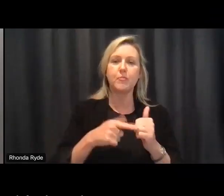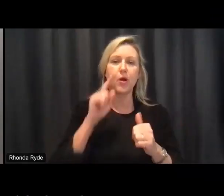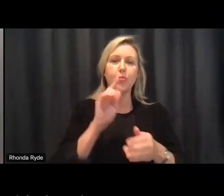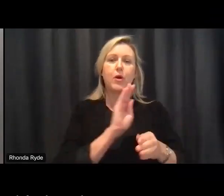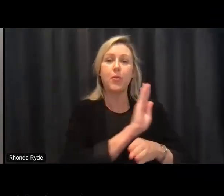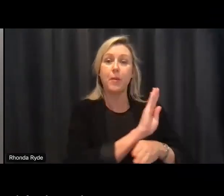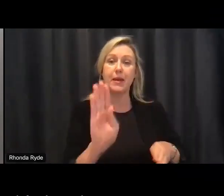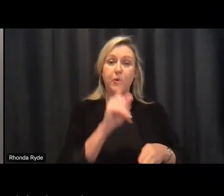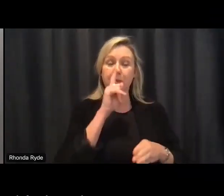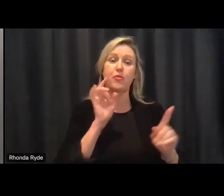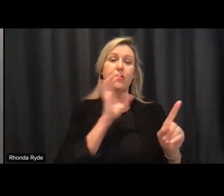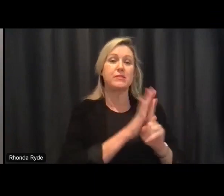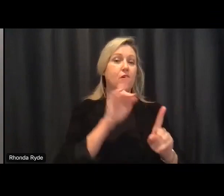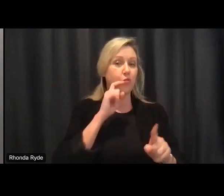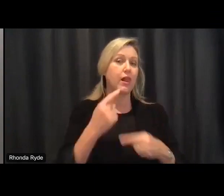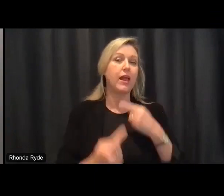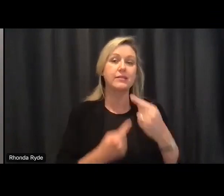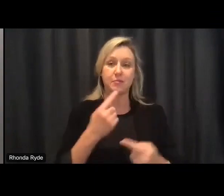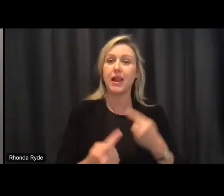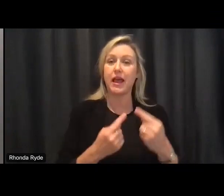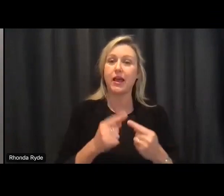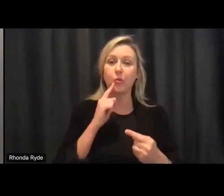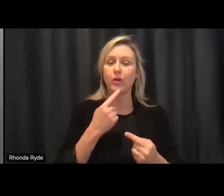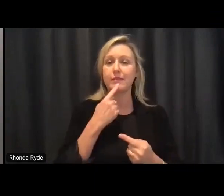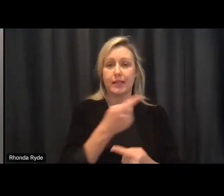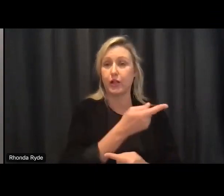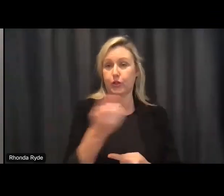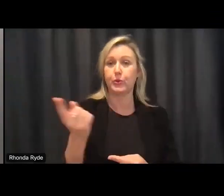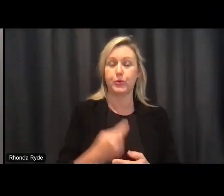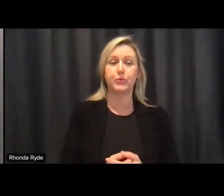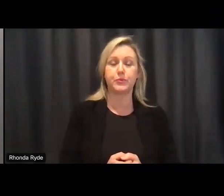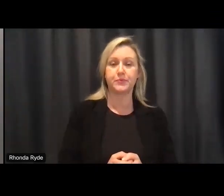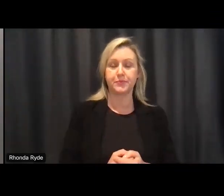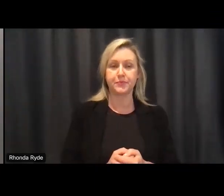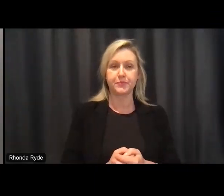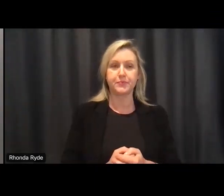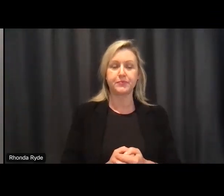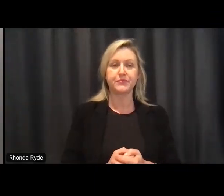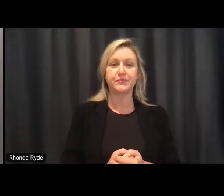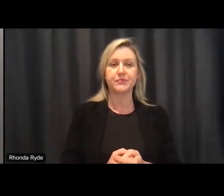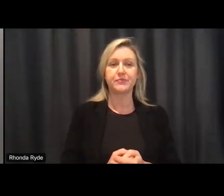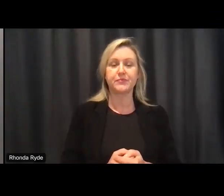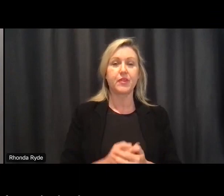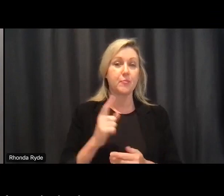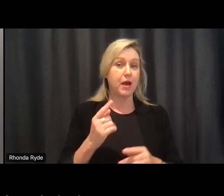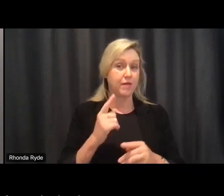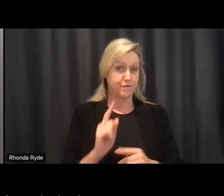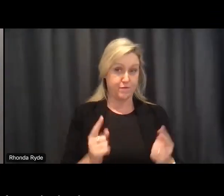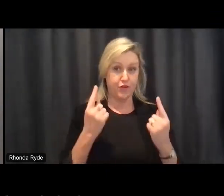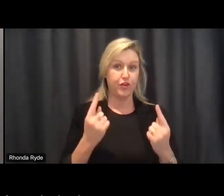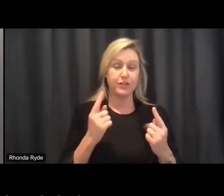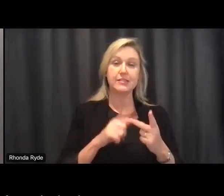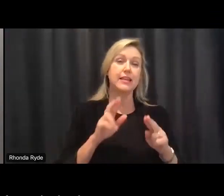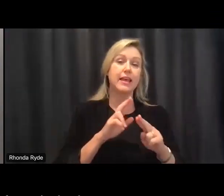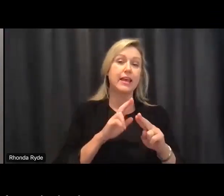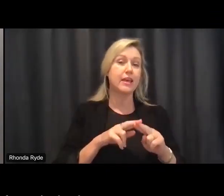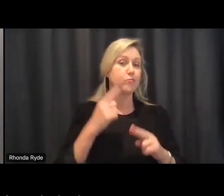for themselves directly to you about it um so um just before that for anybody who missed it